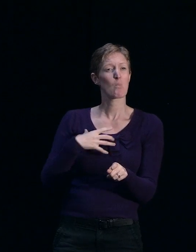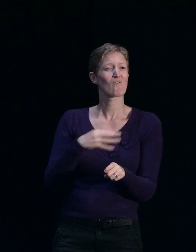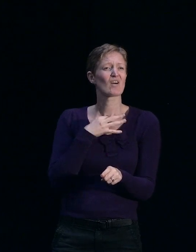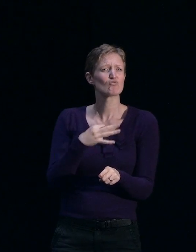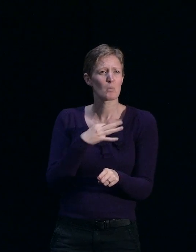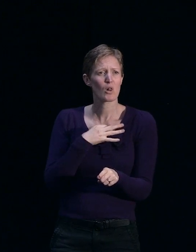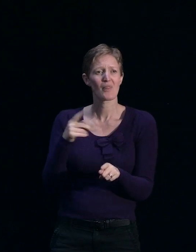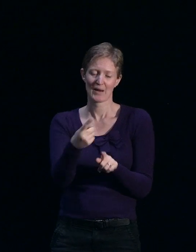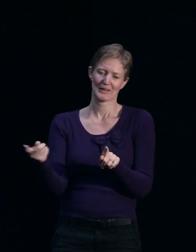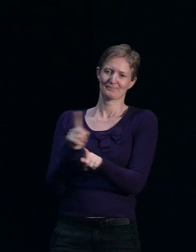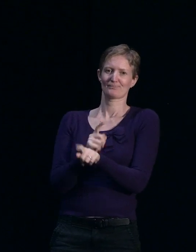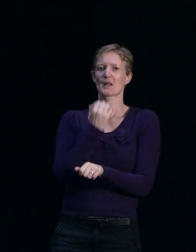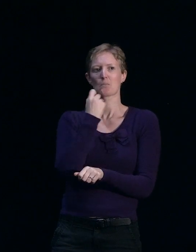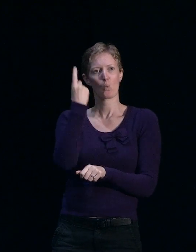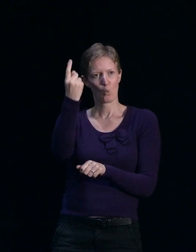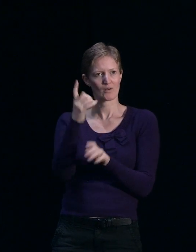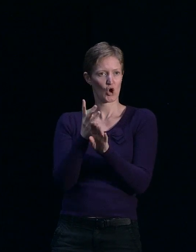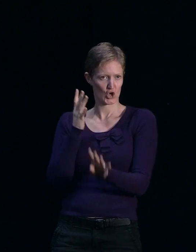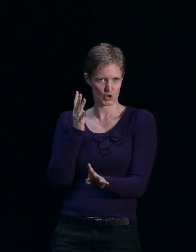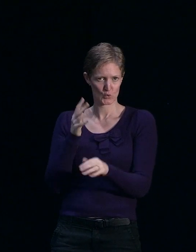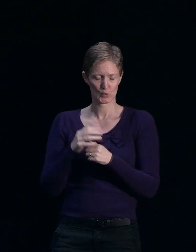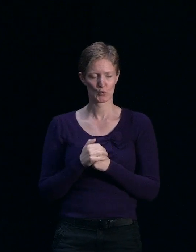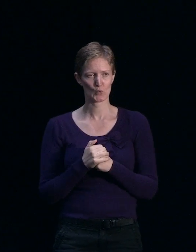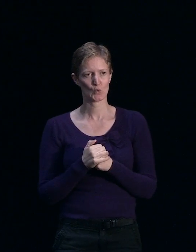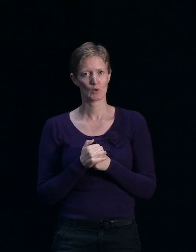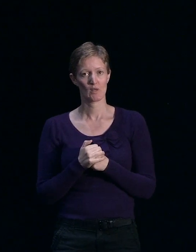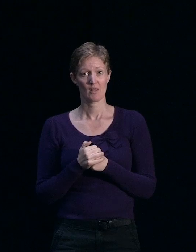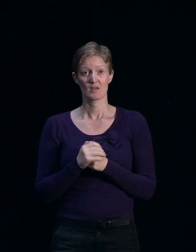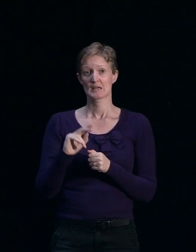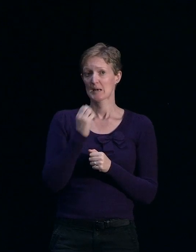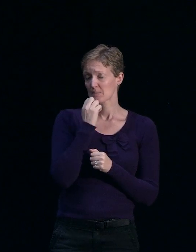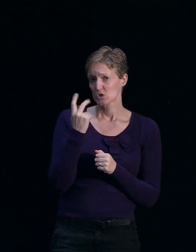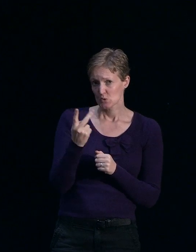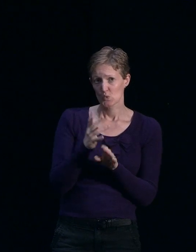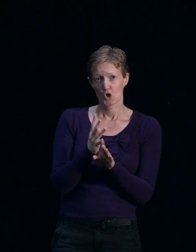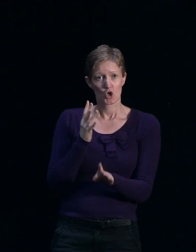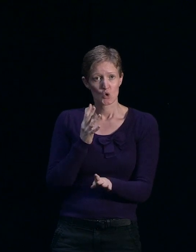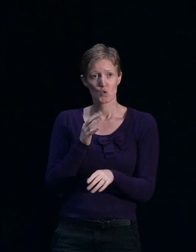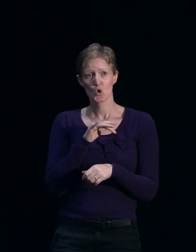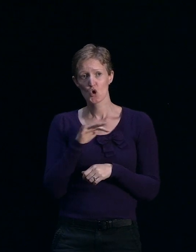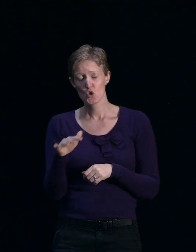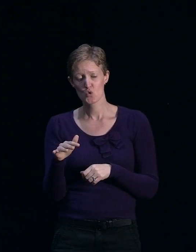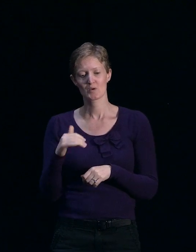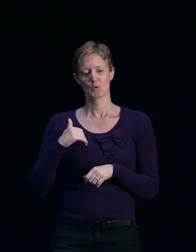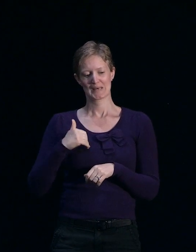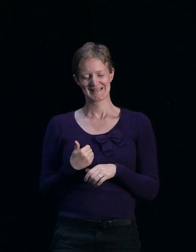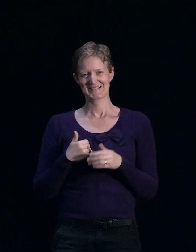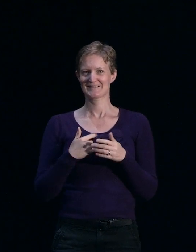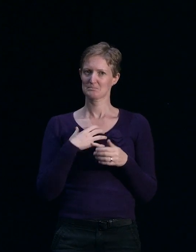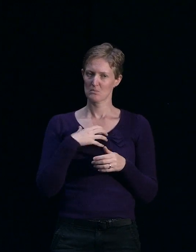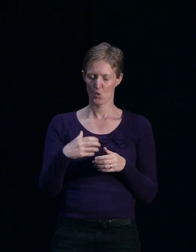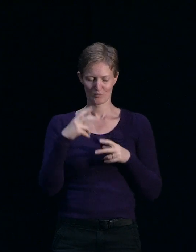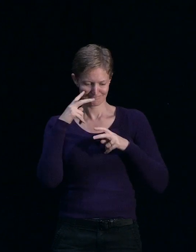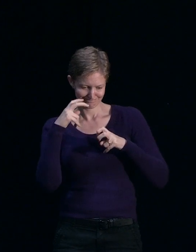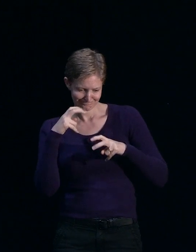Then we're going to get into the properties where you don't need quite the same amount of geotech research or